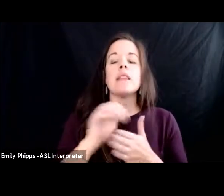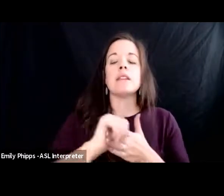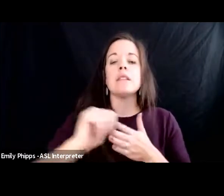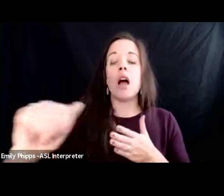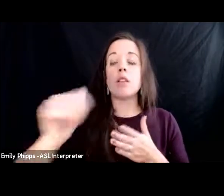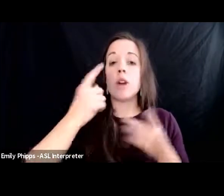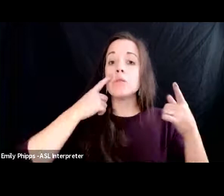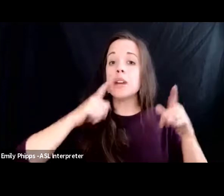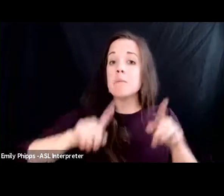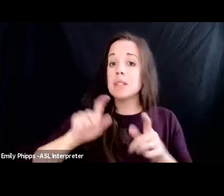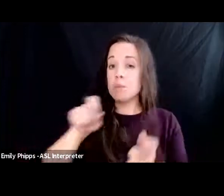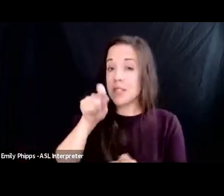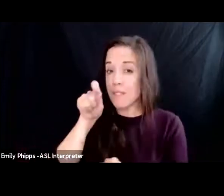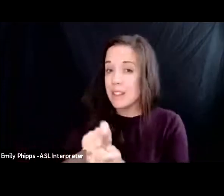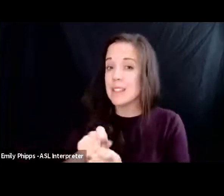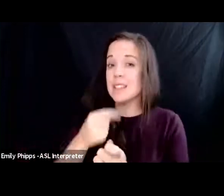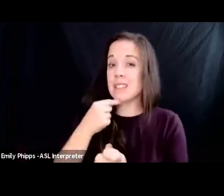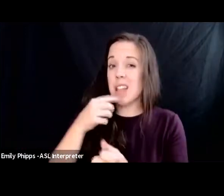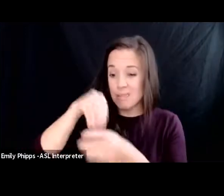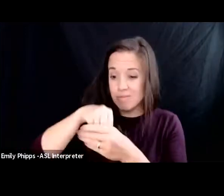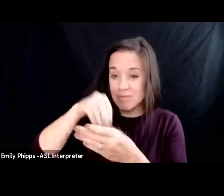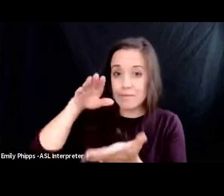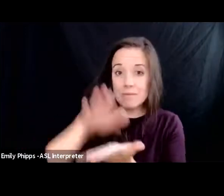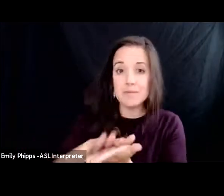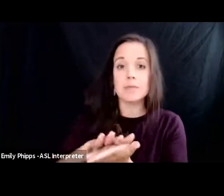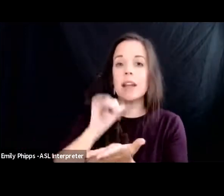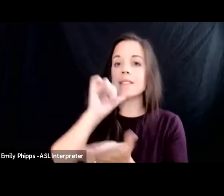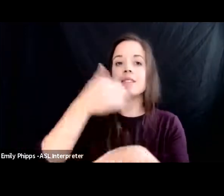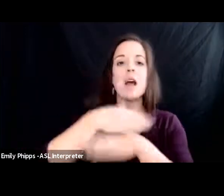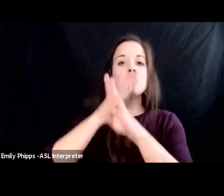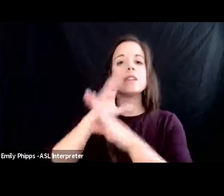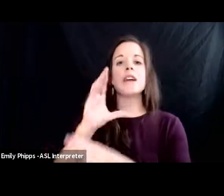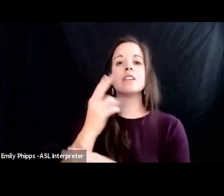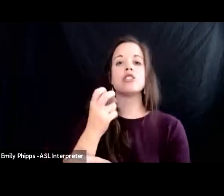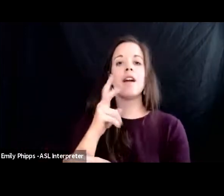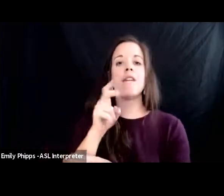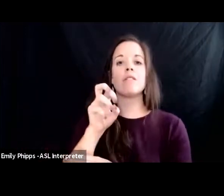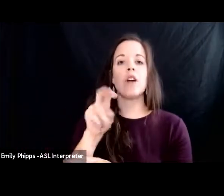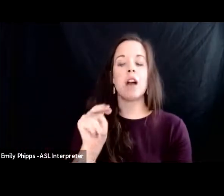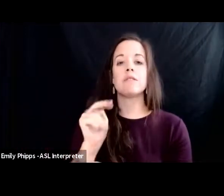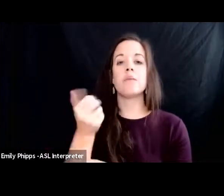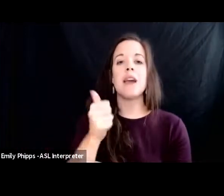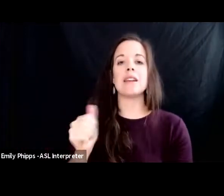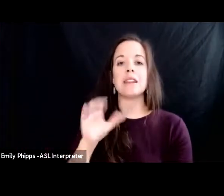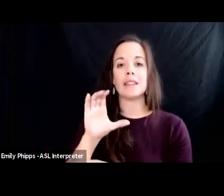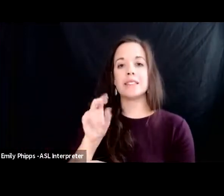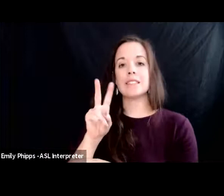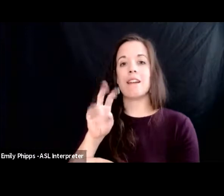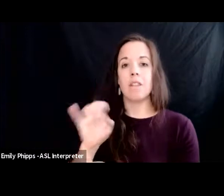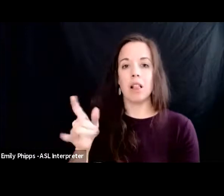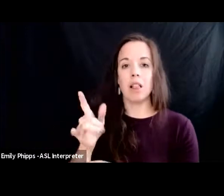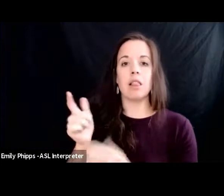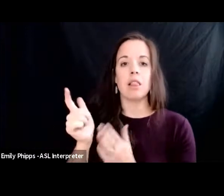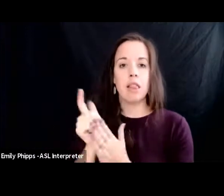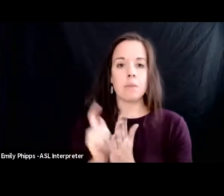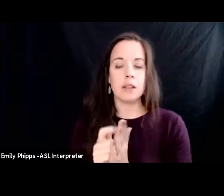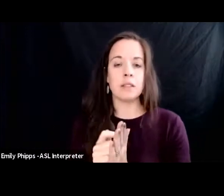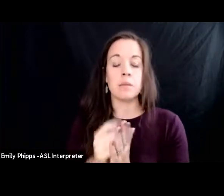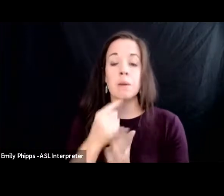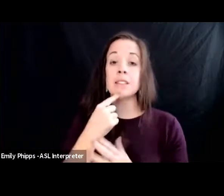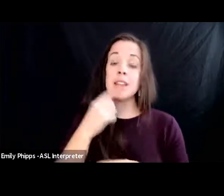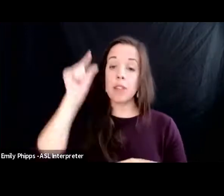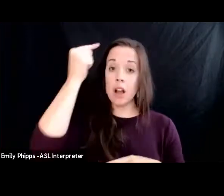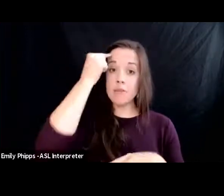specifically said that it did not protect chevron from any civil liability it did say that the government of ecuador would not